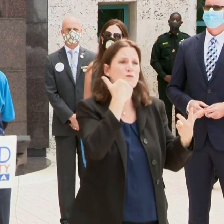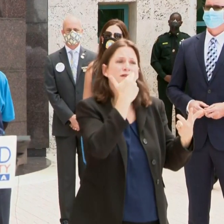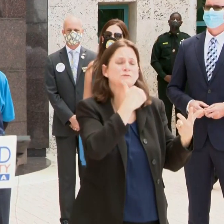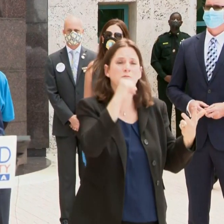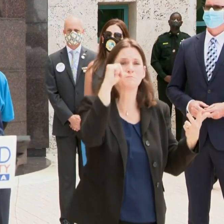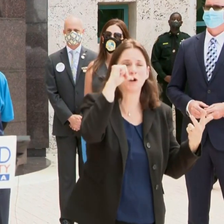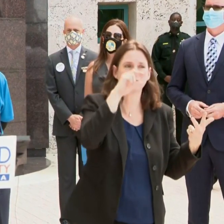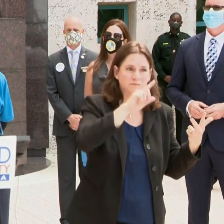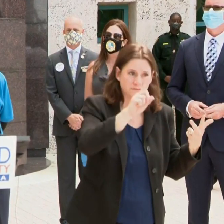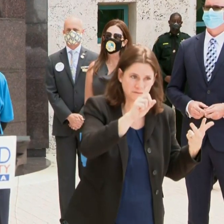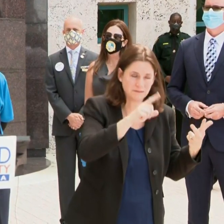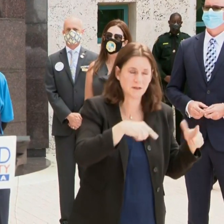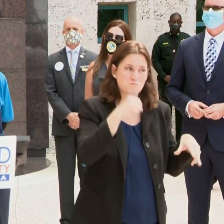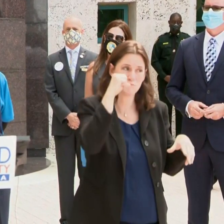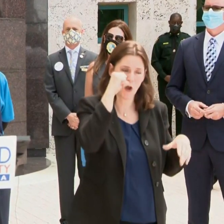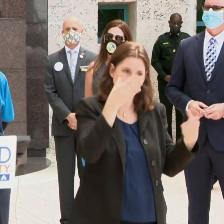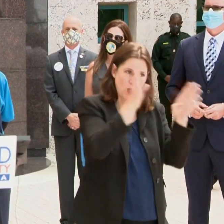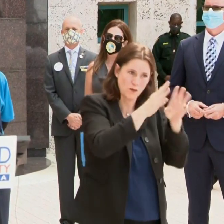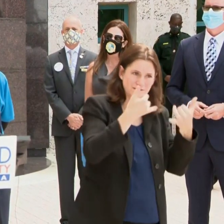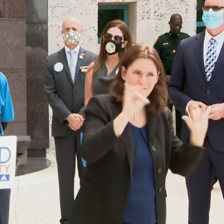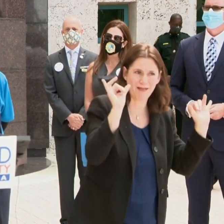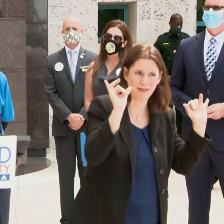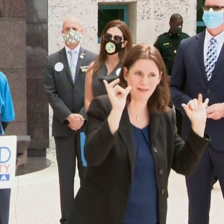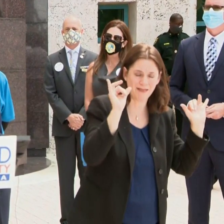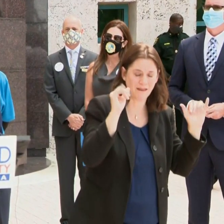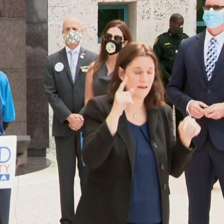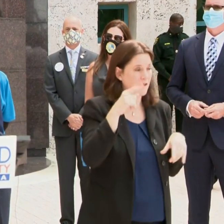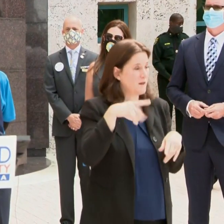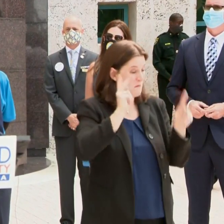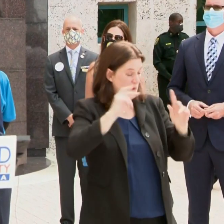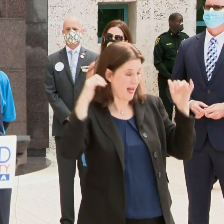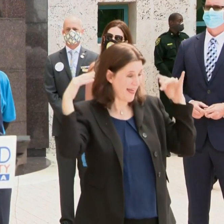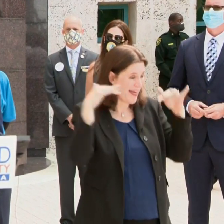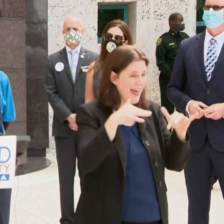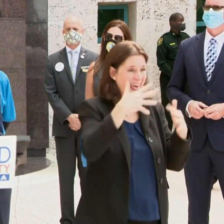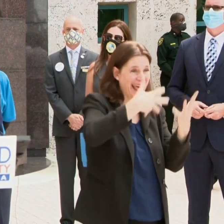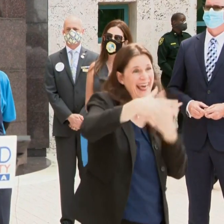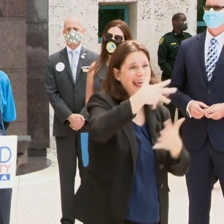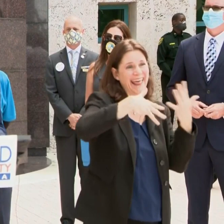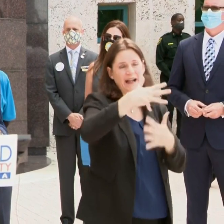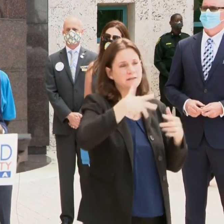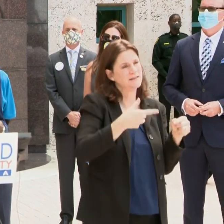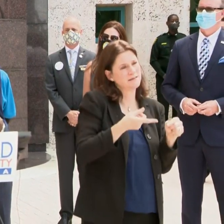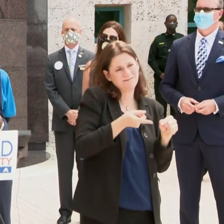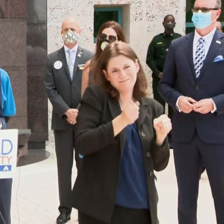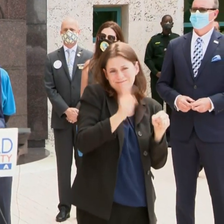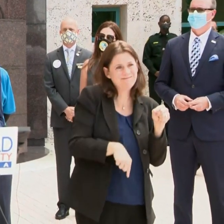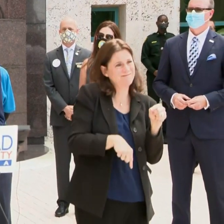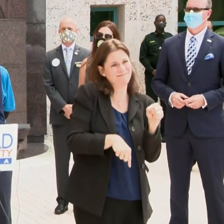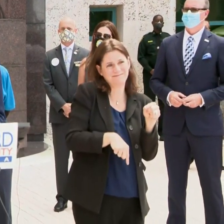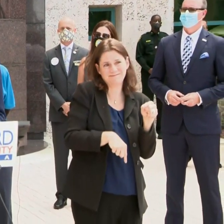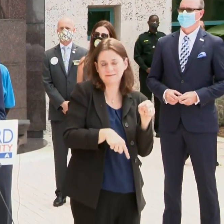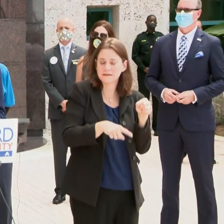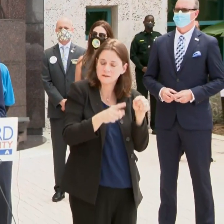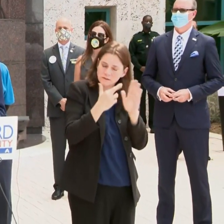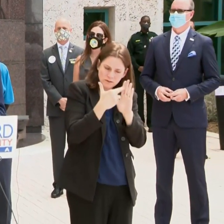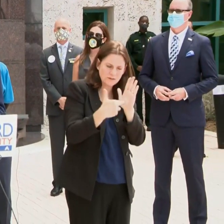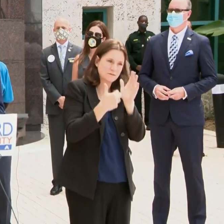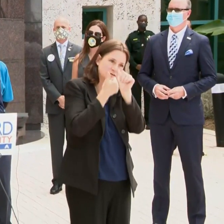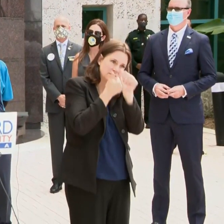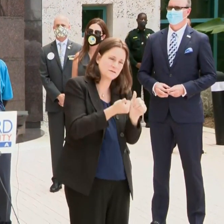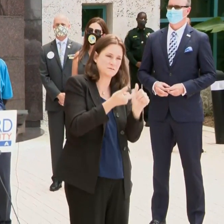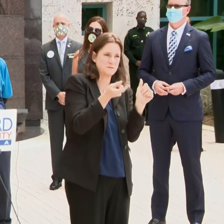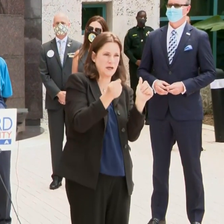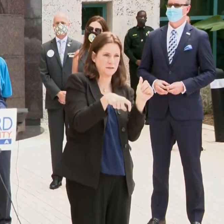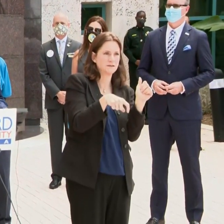bars and bars are not open. You can't gather there without complying to the rules and